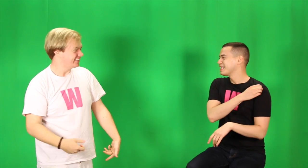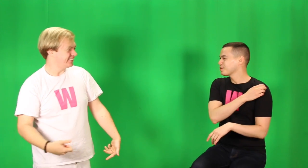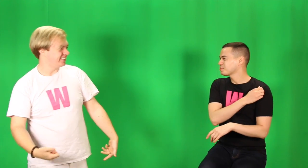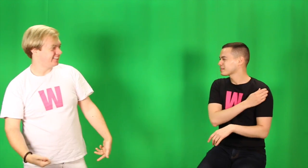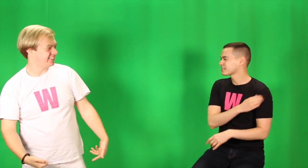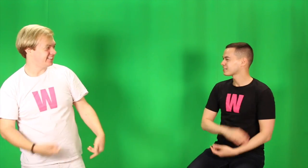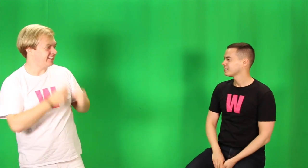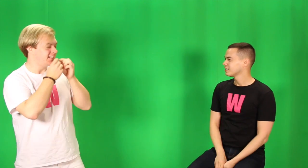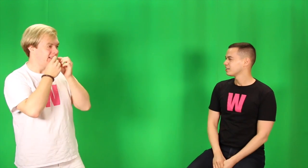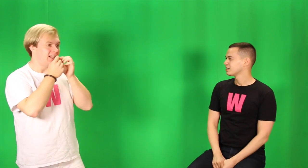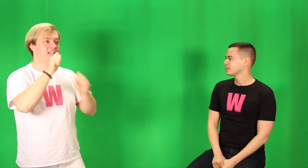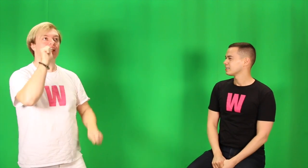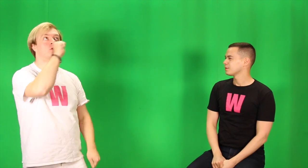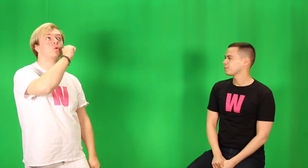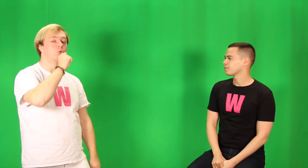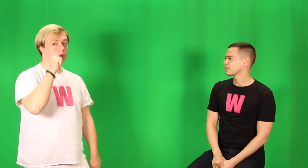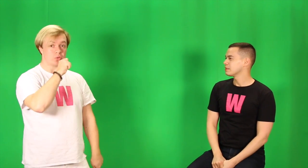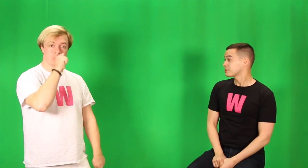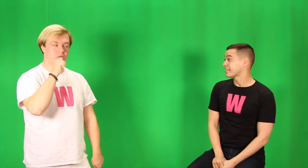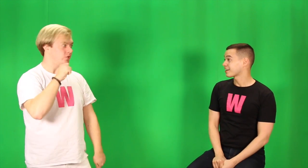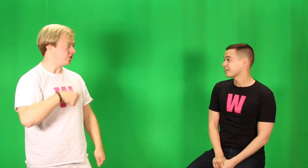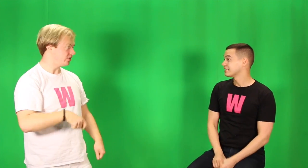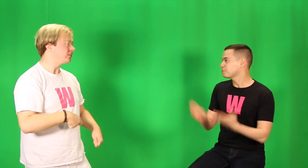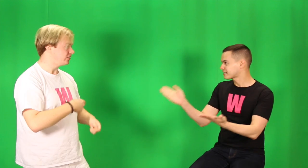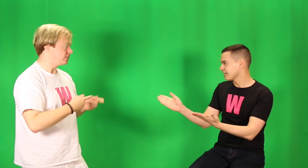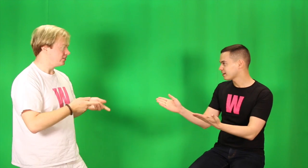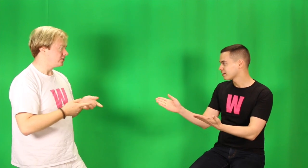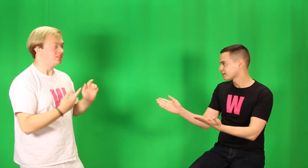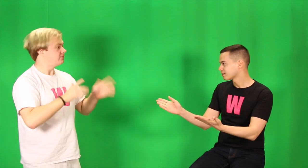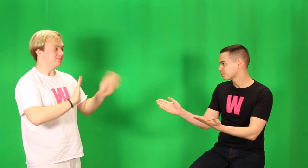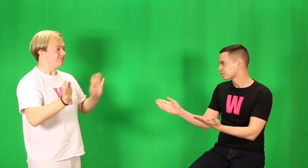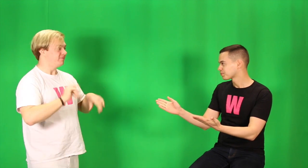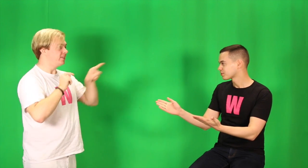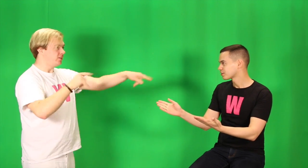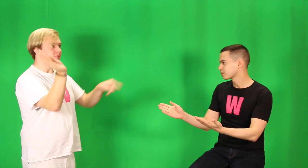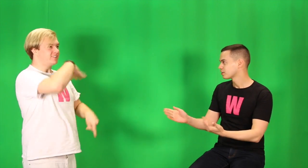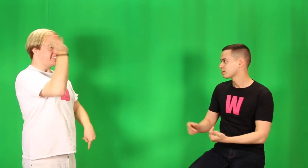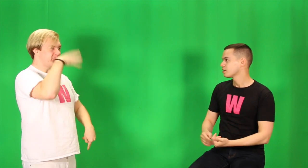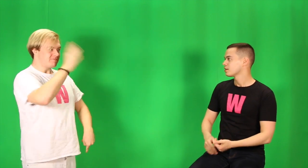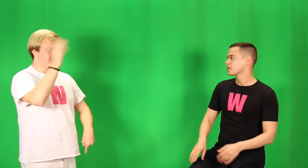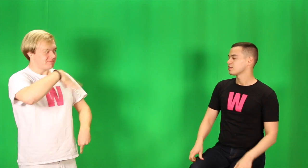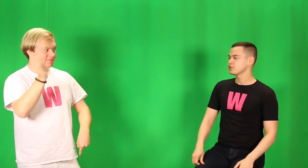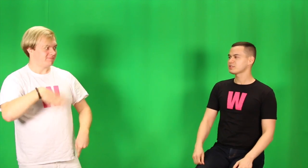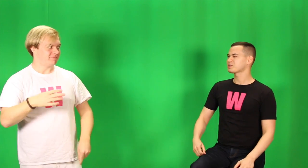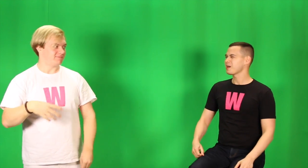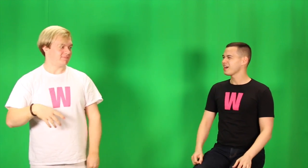lips, lipstick, lipstick, you smell